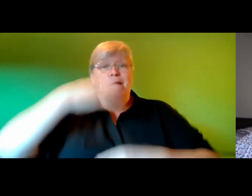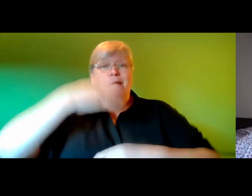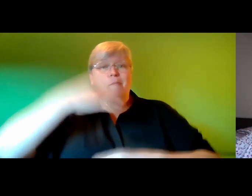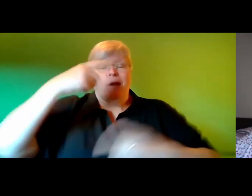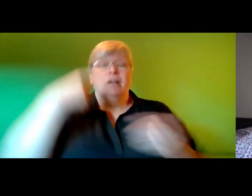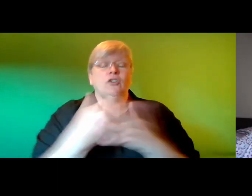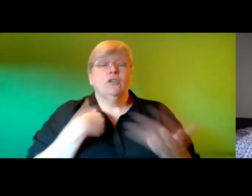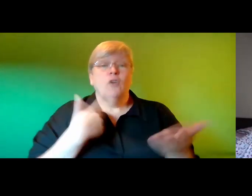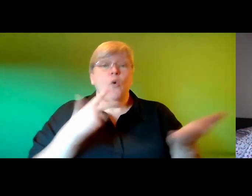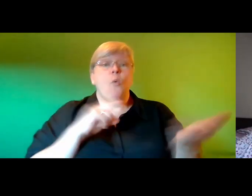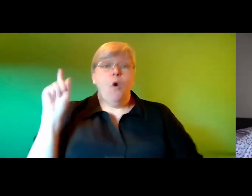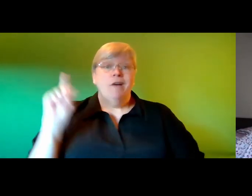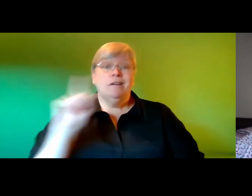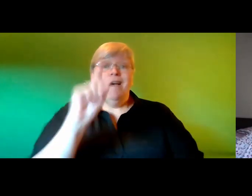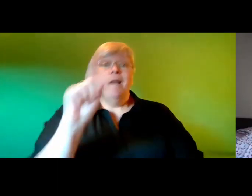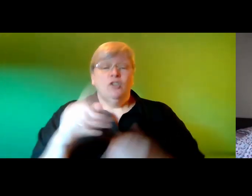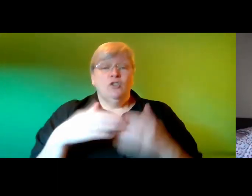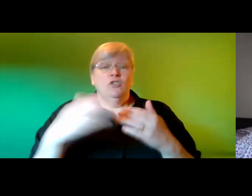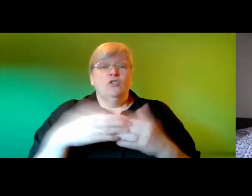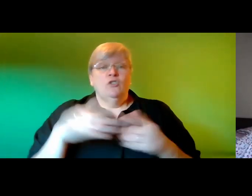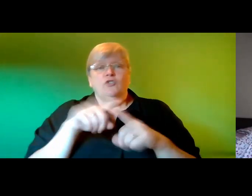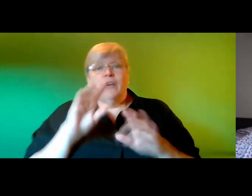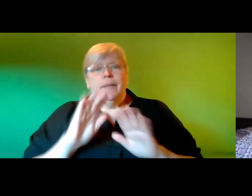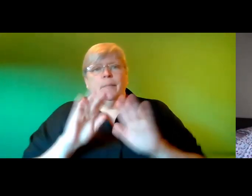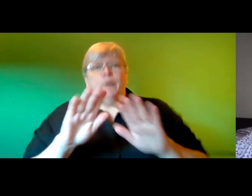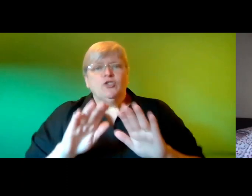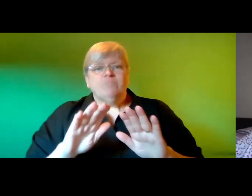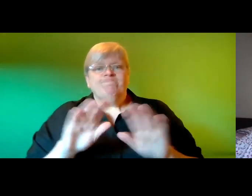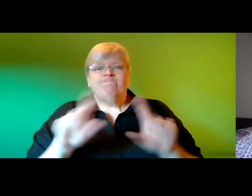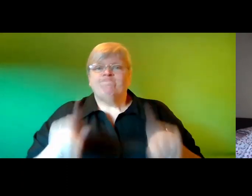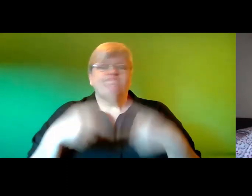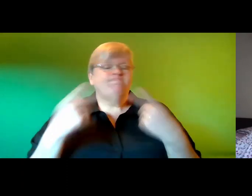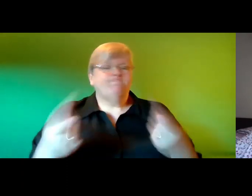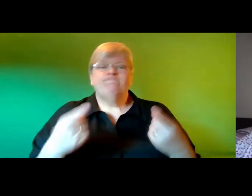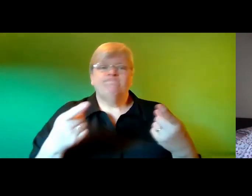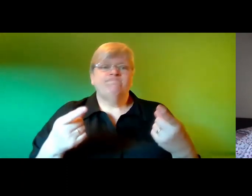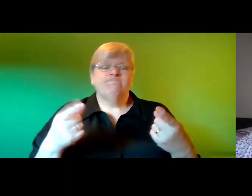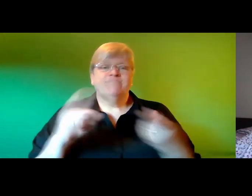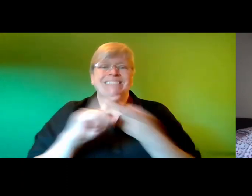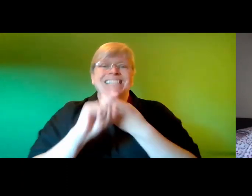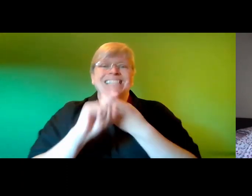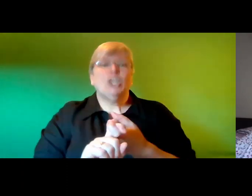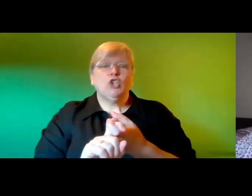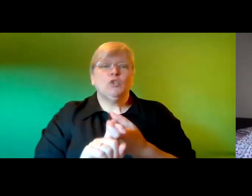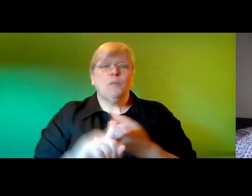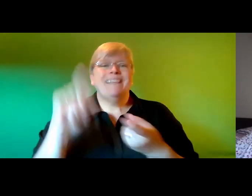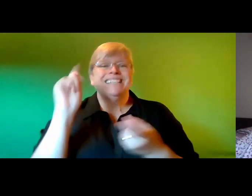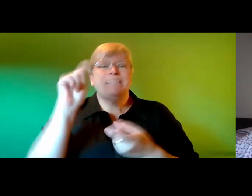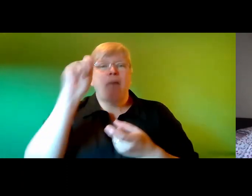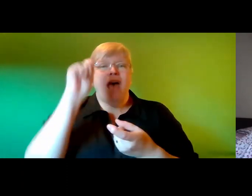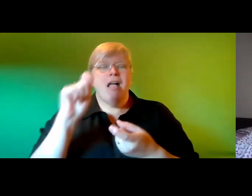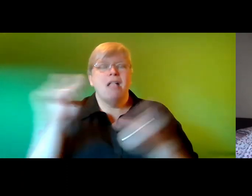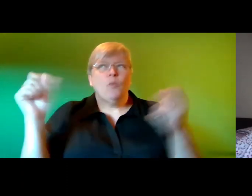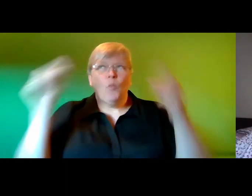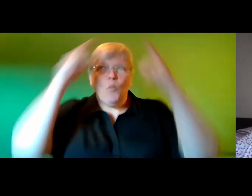ornate door and attempted to push it open but wouldn't budge it being sealed with a locking spell the great wizard was